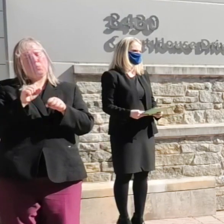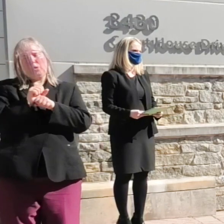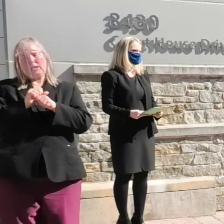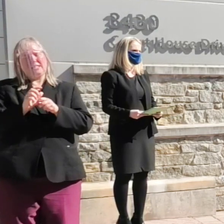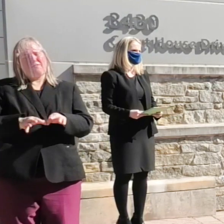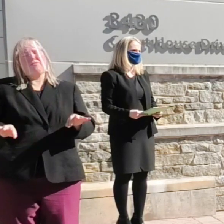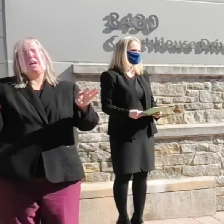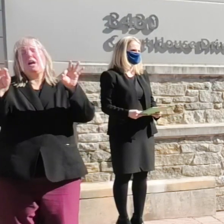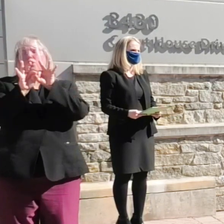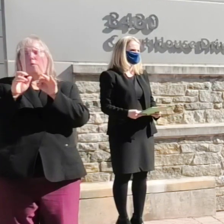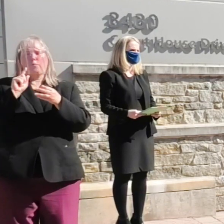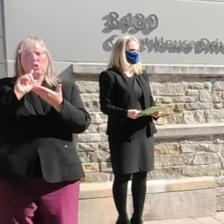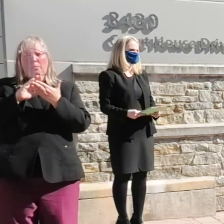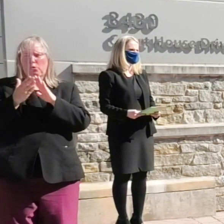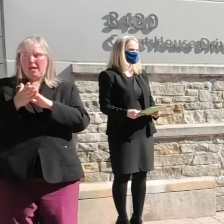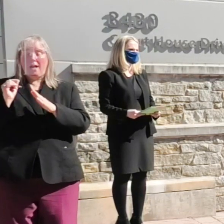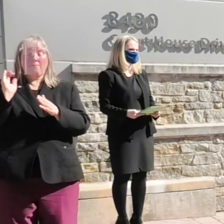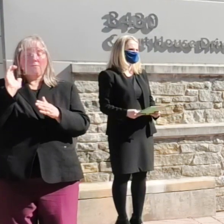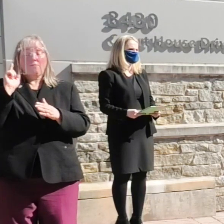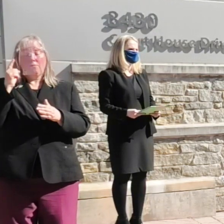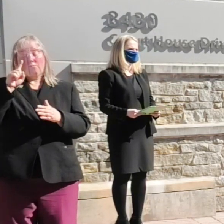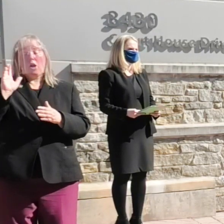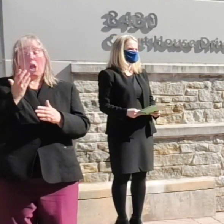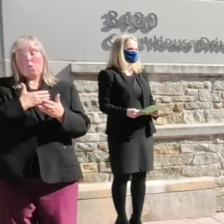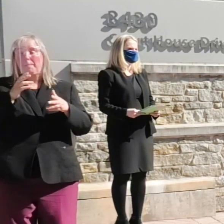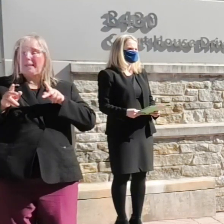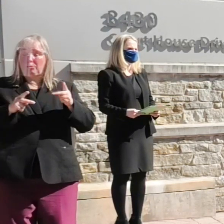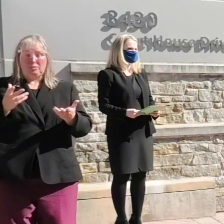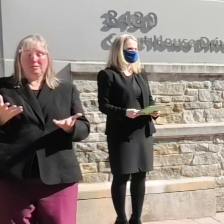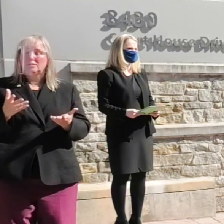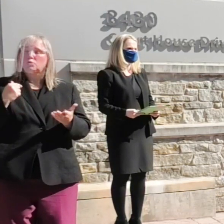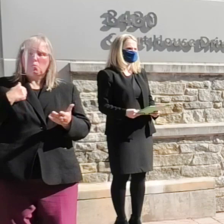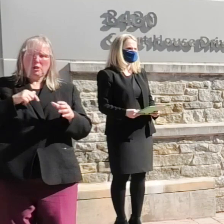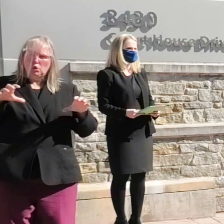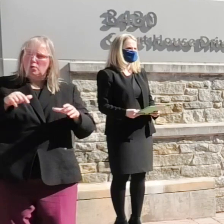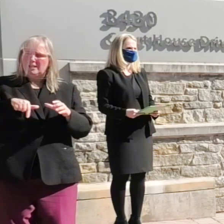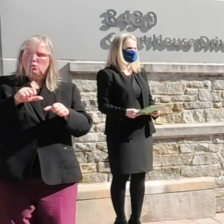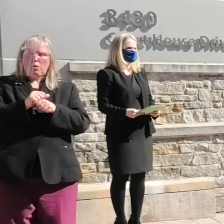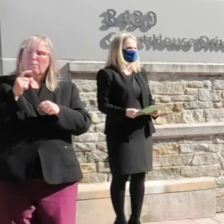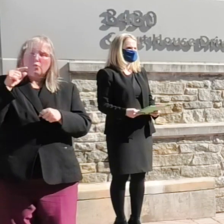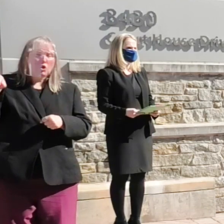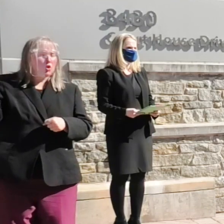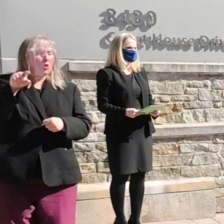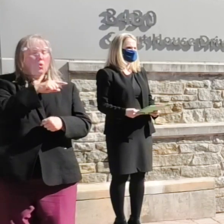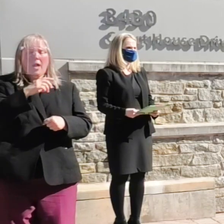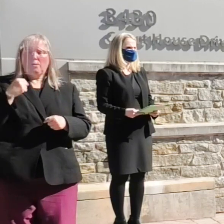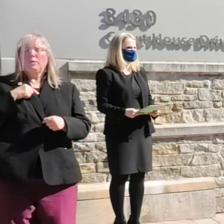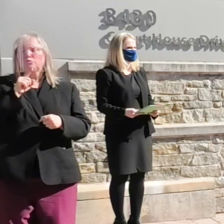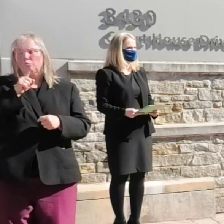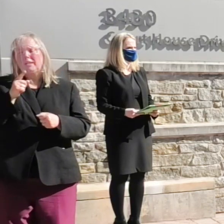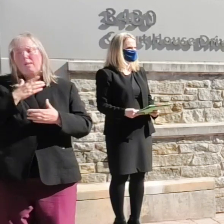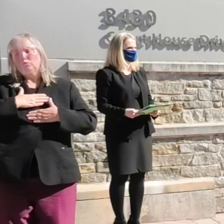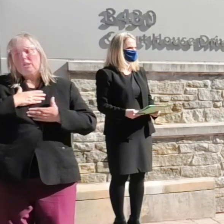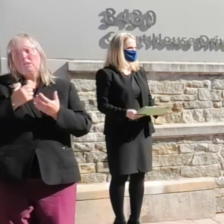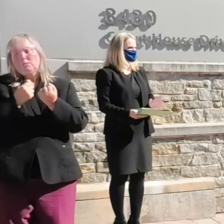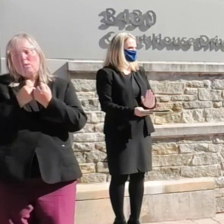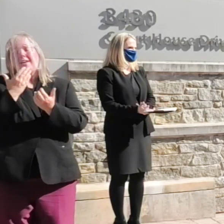important for our community and for our people. And so we do this work for you. We truly appreciate the support. Thank you again.